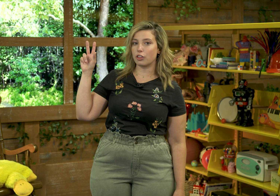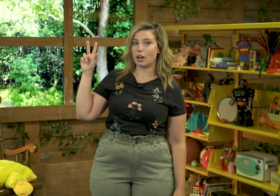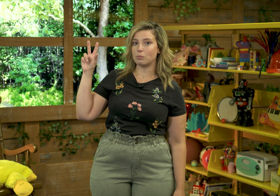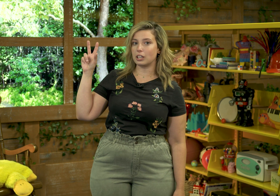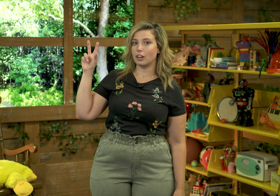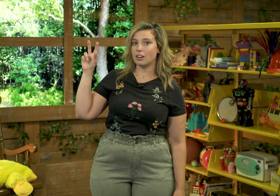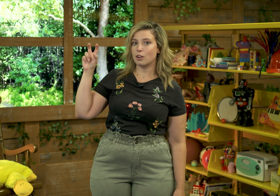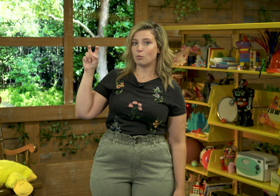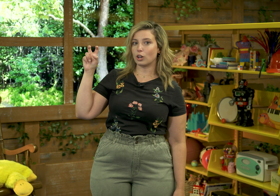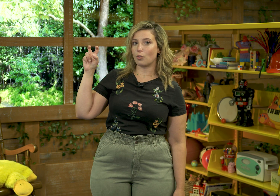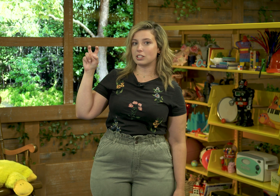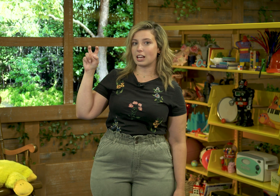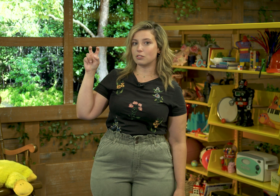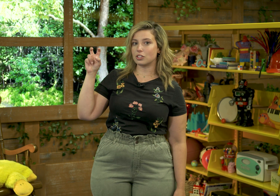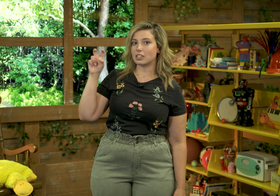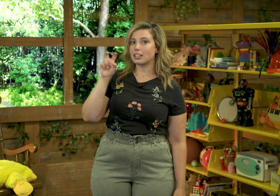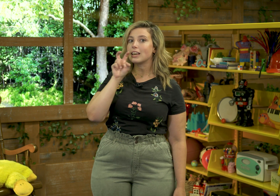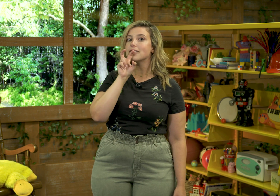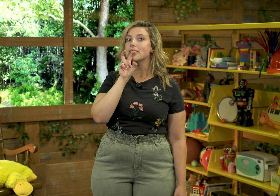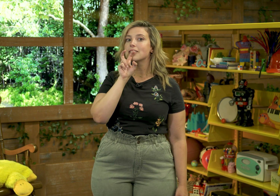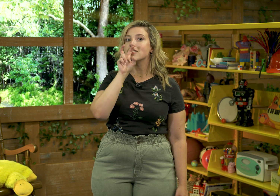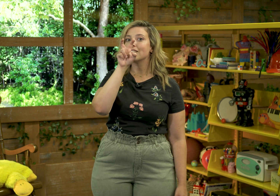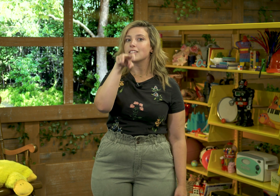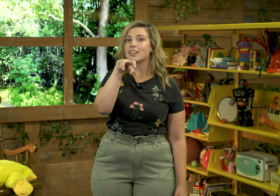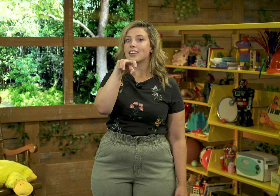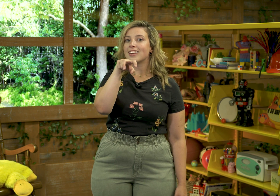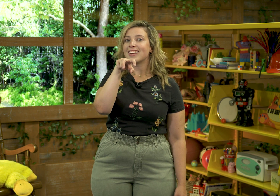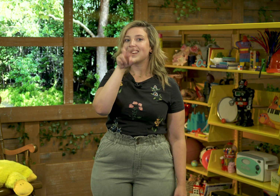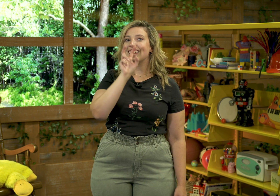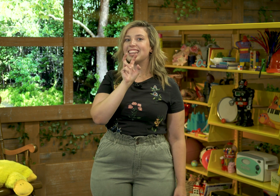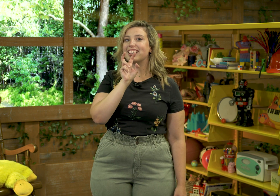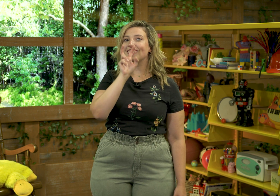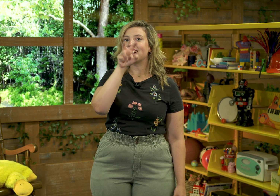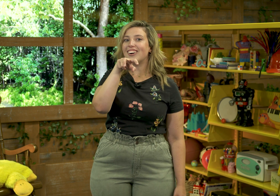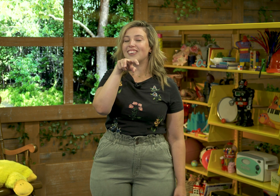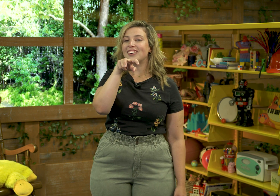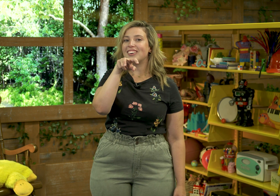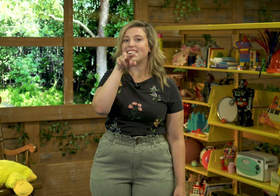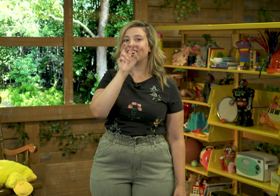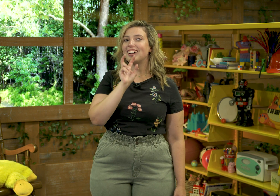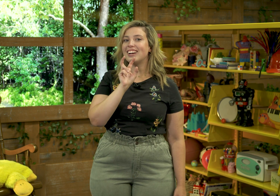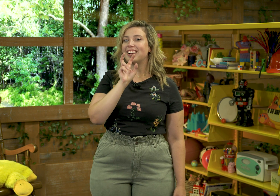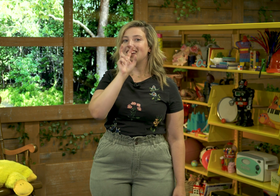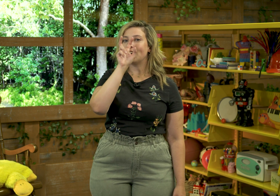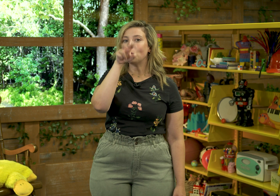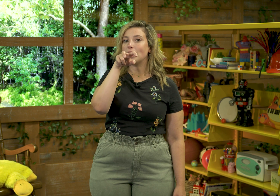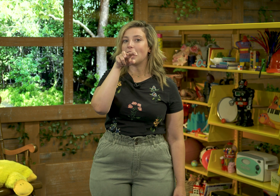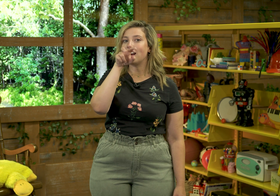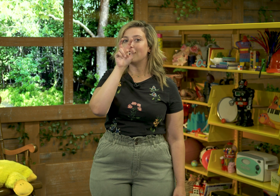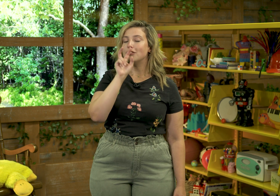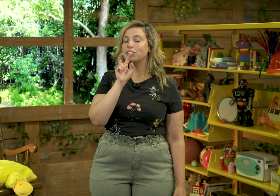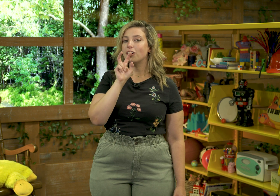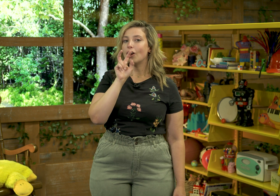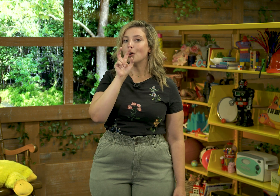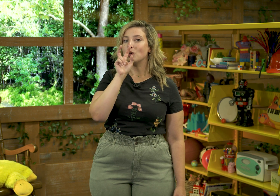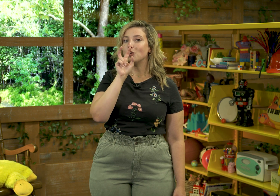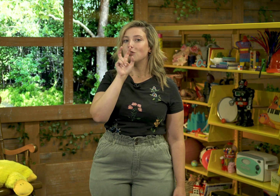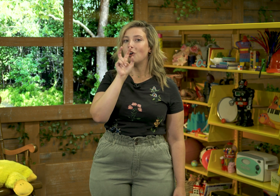thumb here. We're going down just like this. And there we go. We have our wonderful